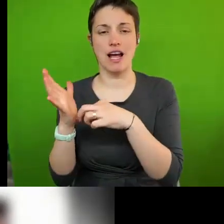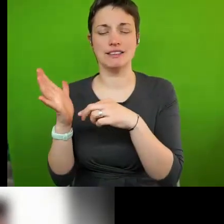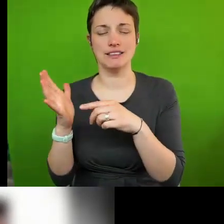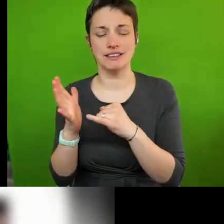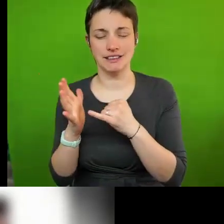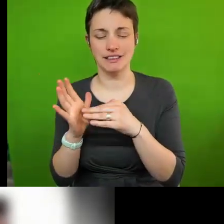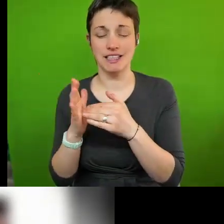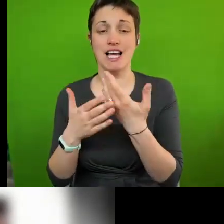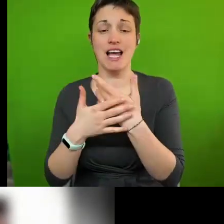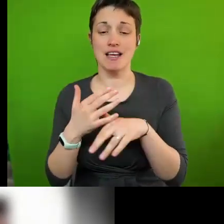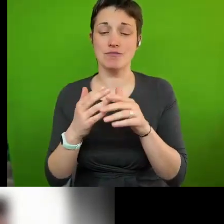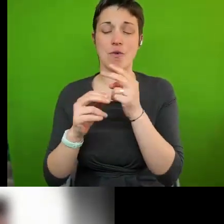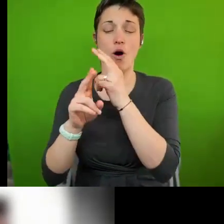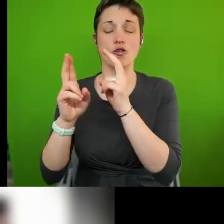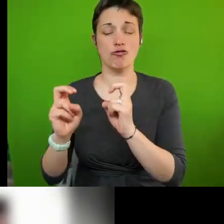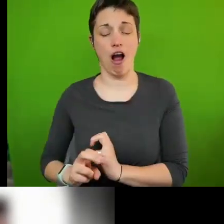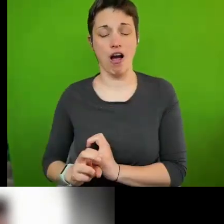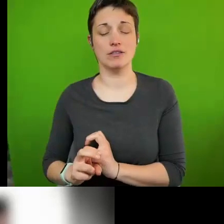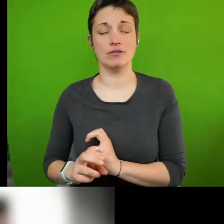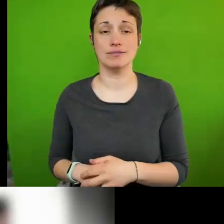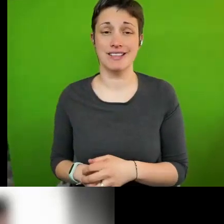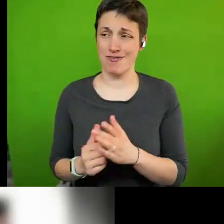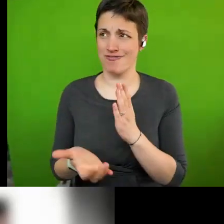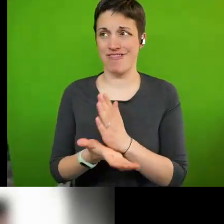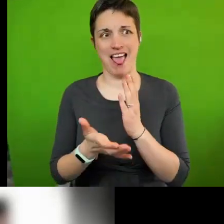reckoning, this is a very impressive list of titles.